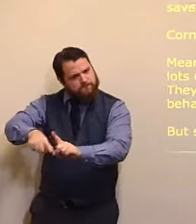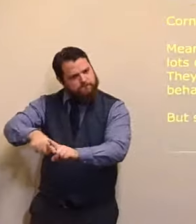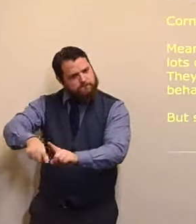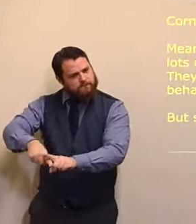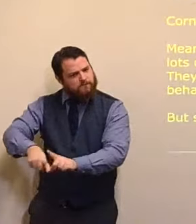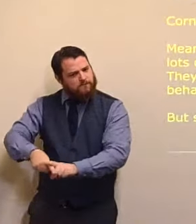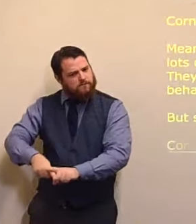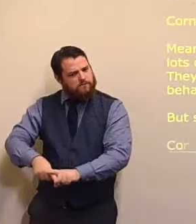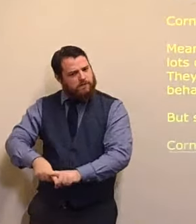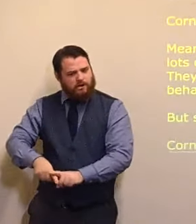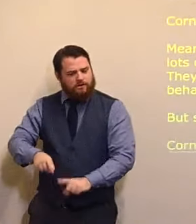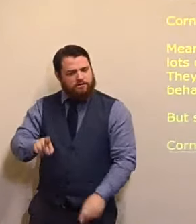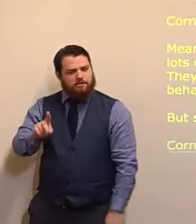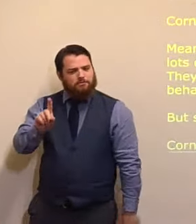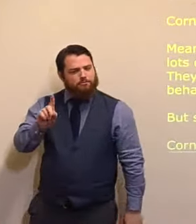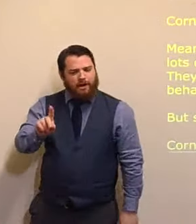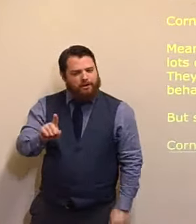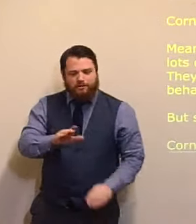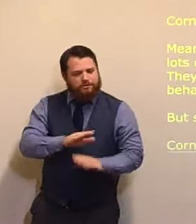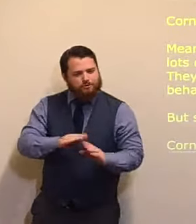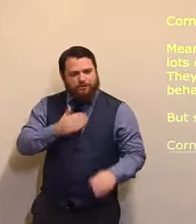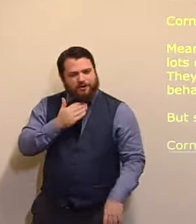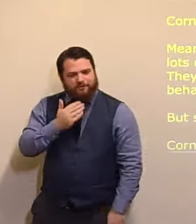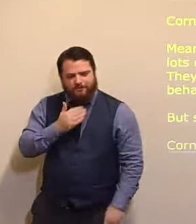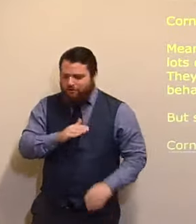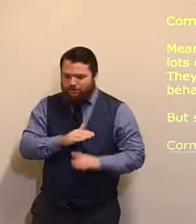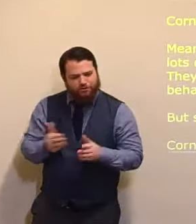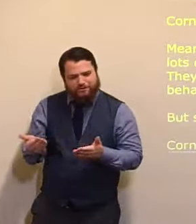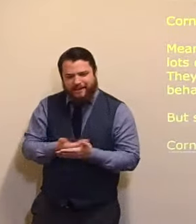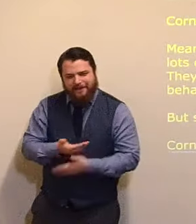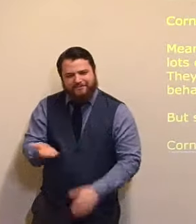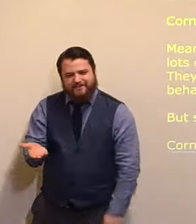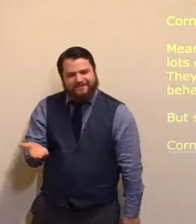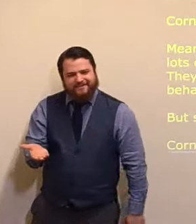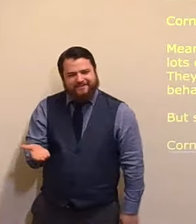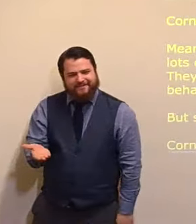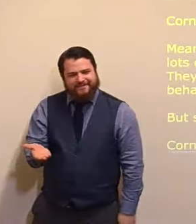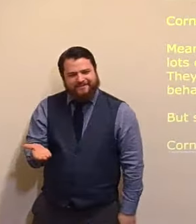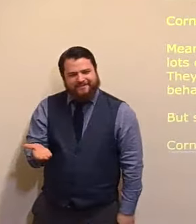And he needed salvation, like any other soldier, under his command.